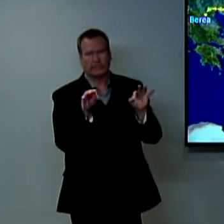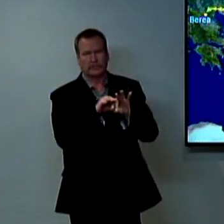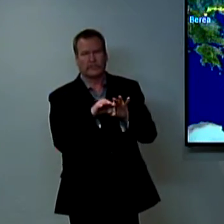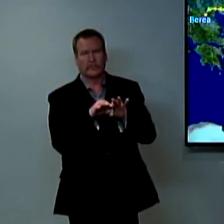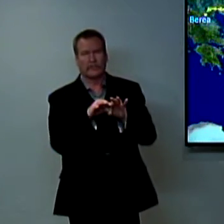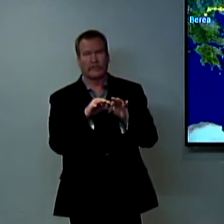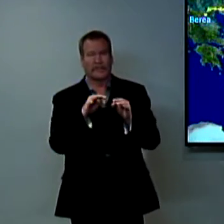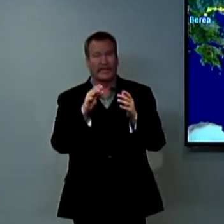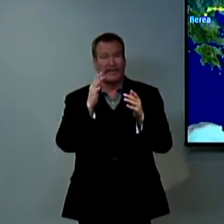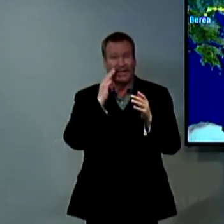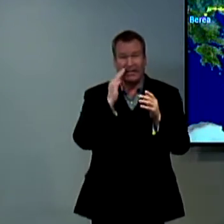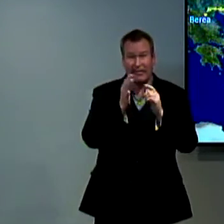verse 10 goes on to say